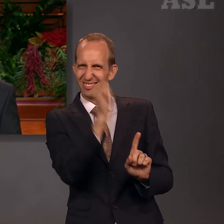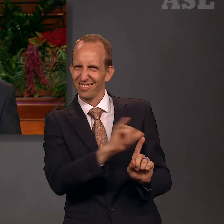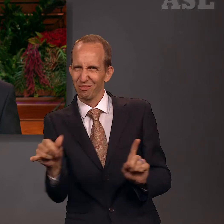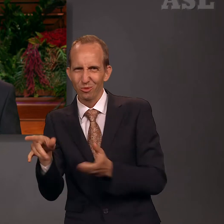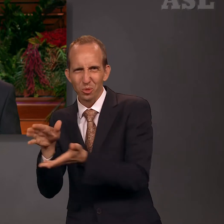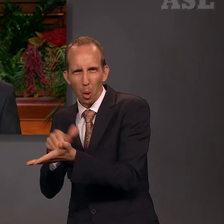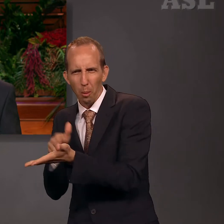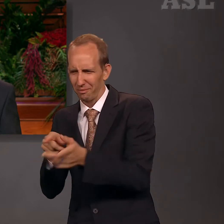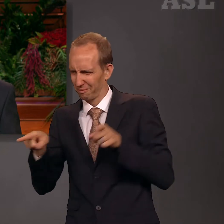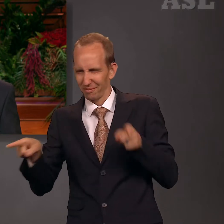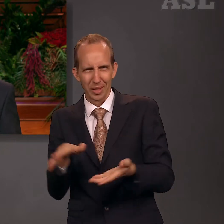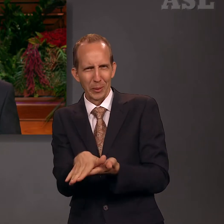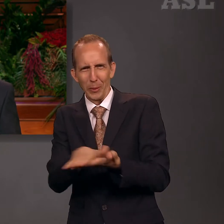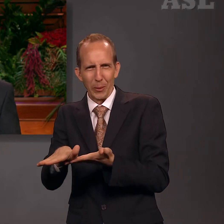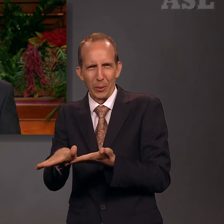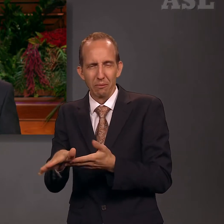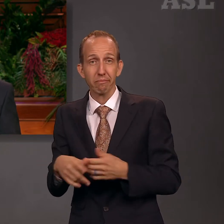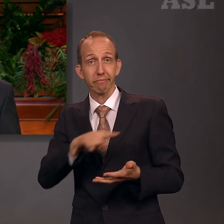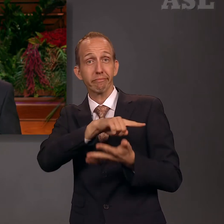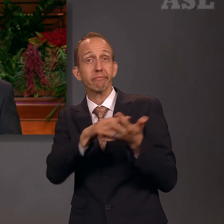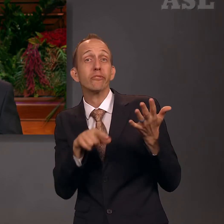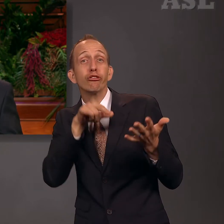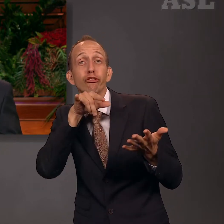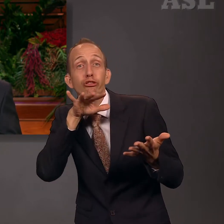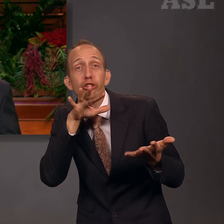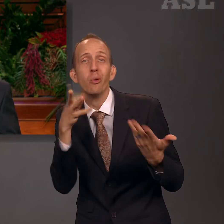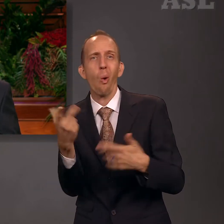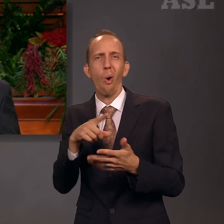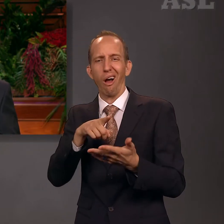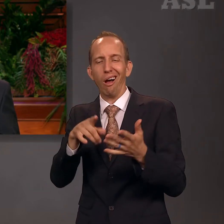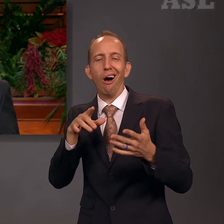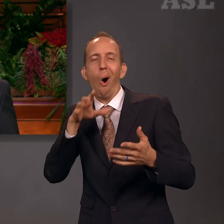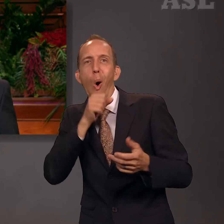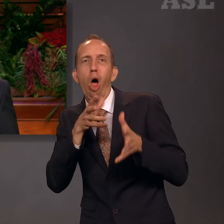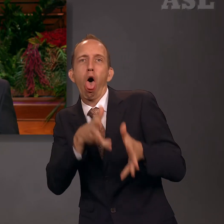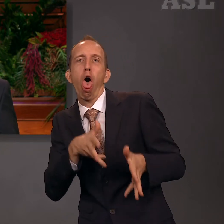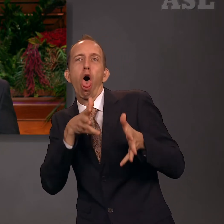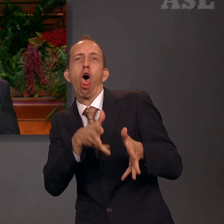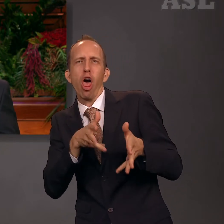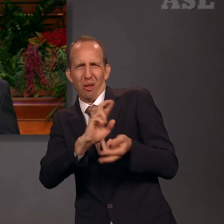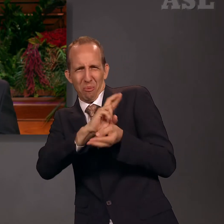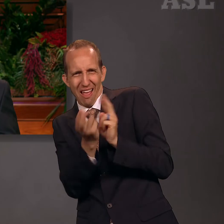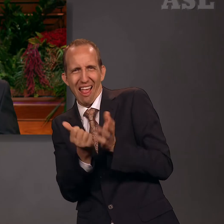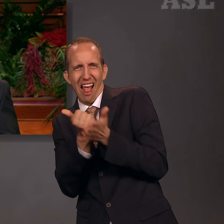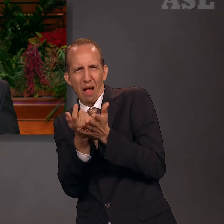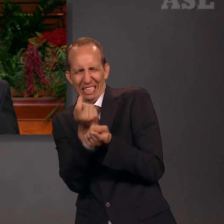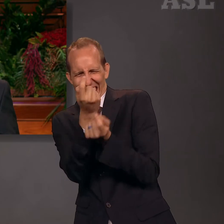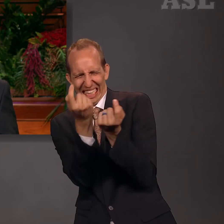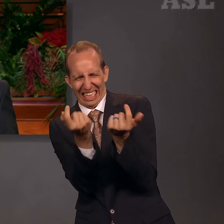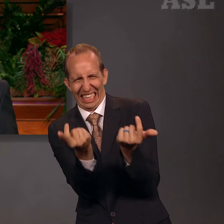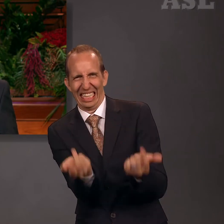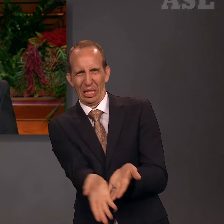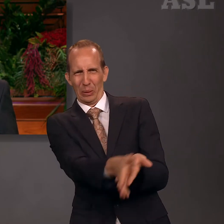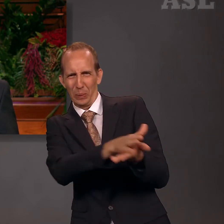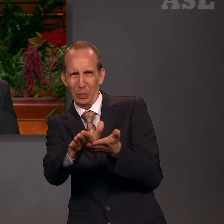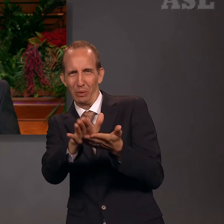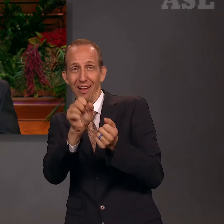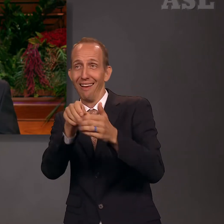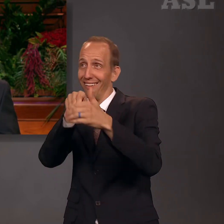get rid of our impurities and our old debris. So we are worthy to be with God, as no